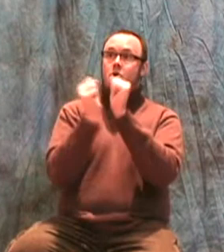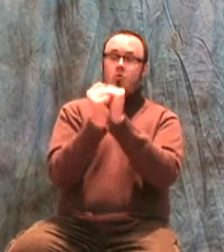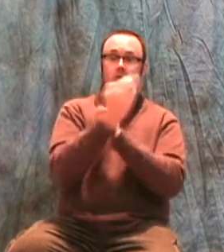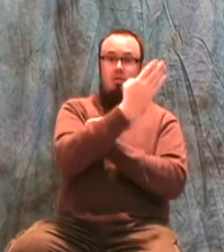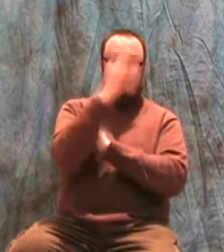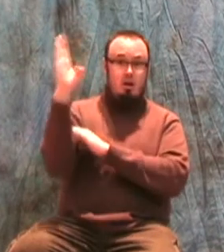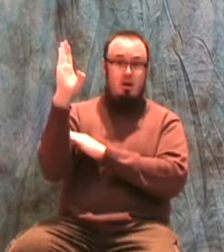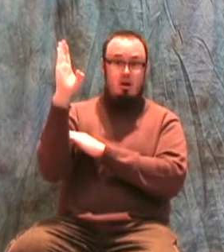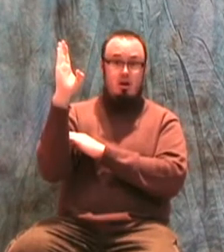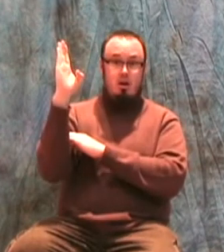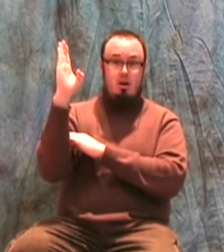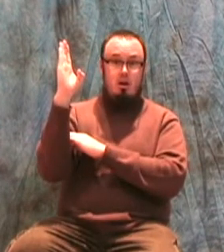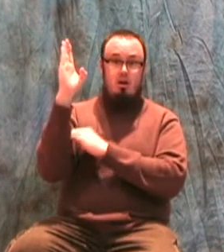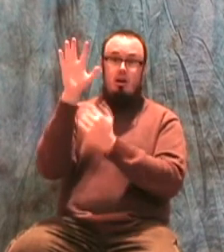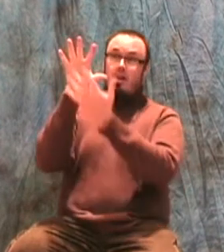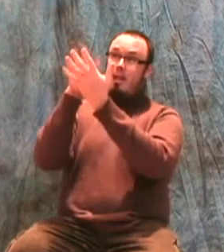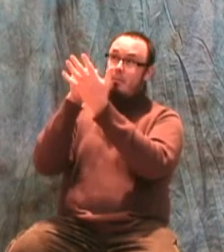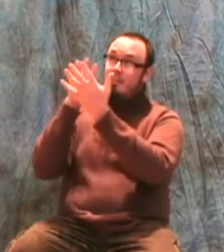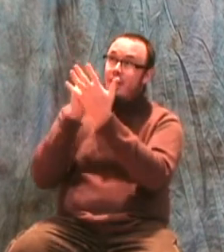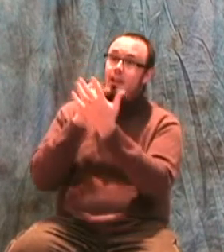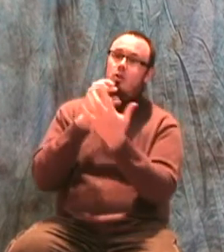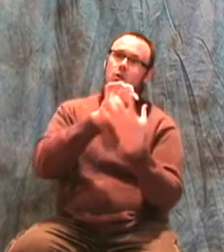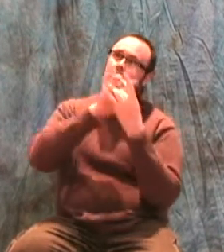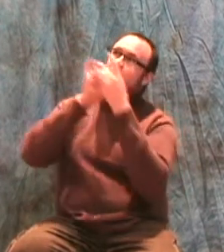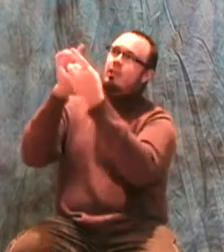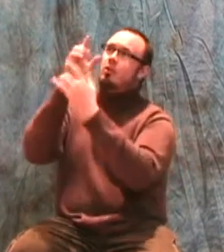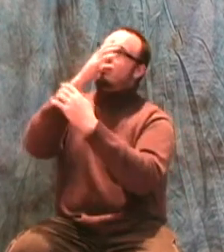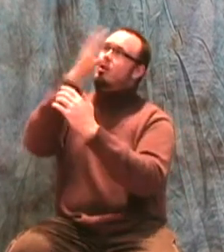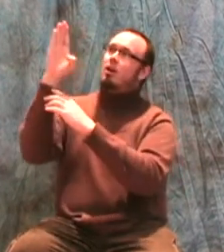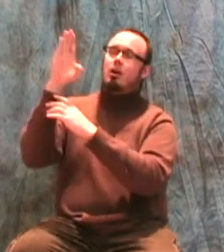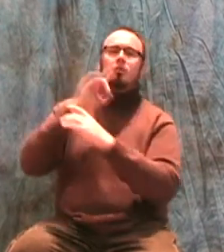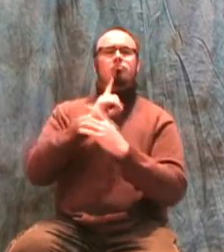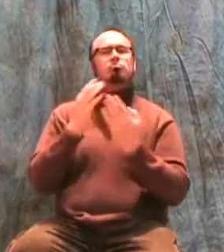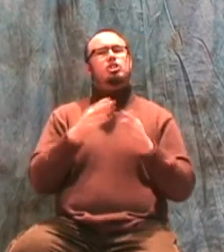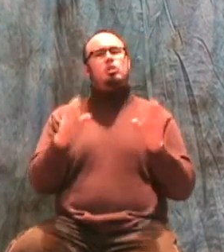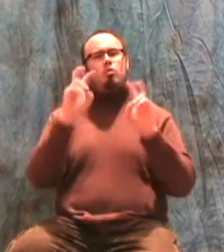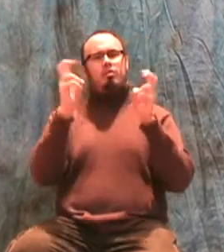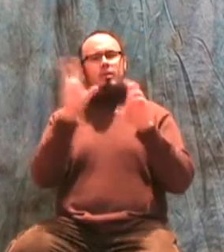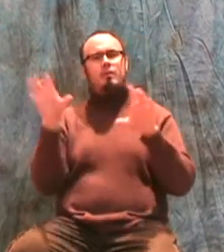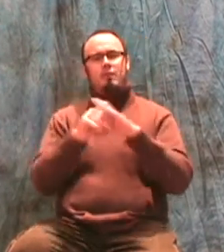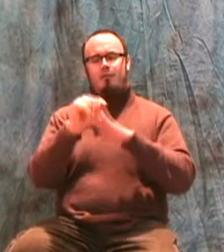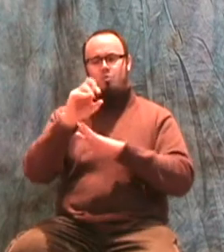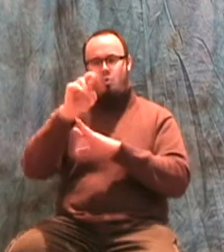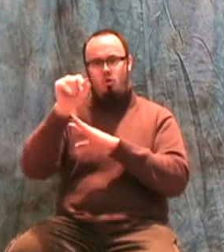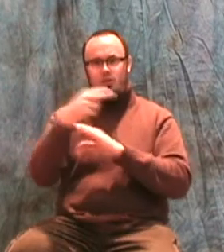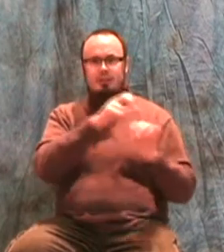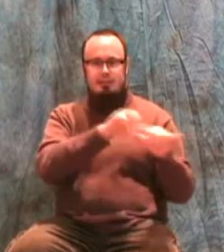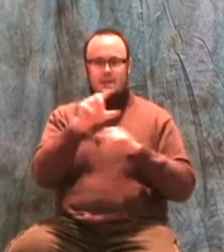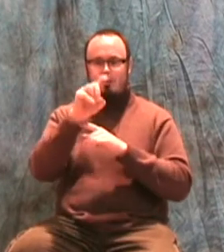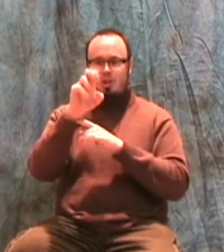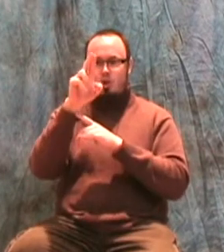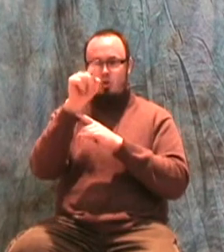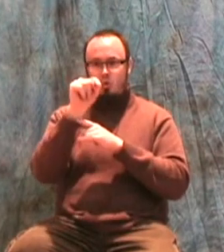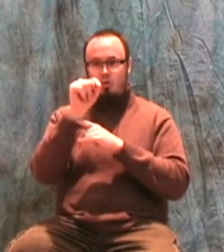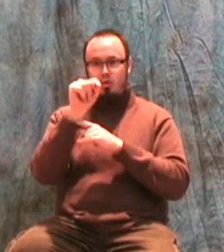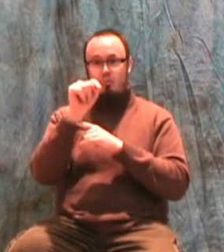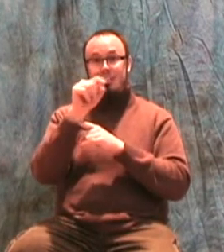that cleaving to God or imitating God is a general theme in the Torah as it says in Deuteronomy chapter 10 verse 12